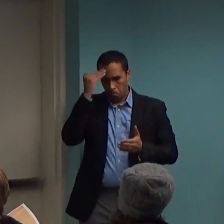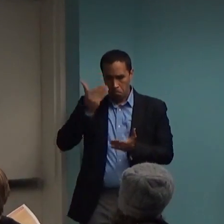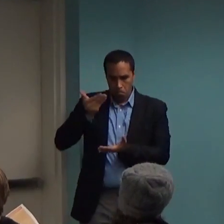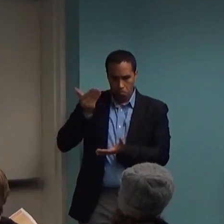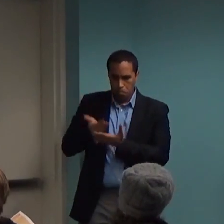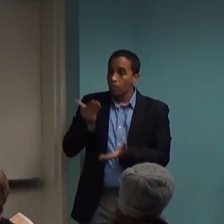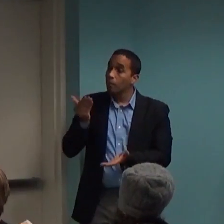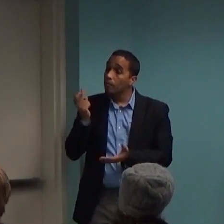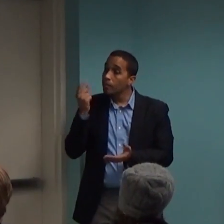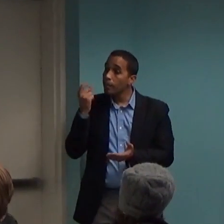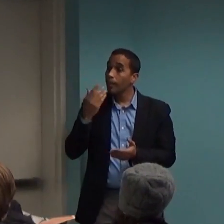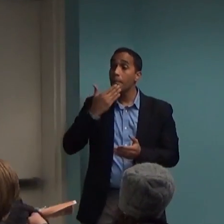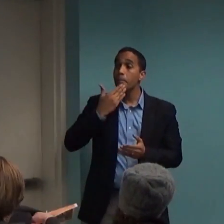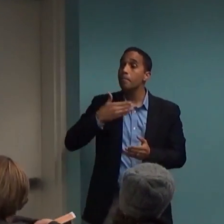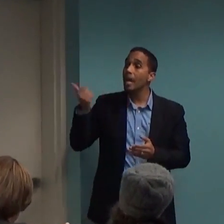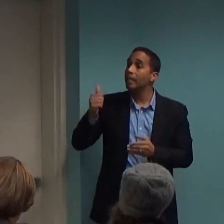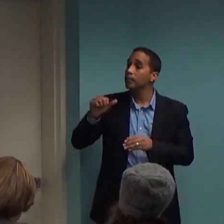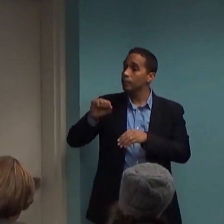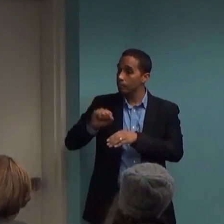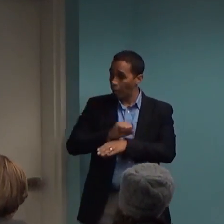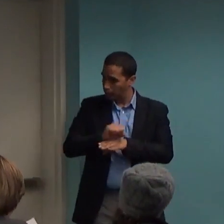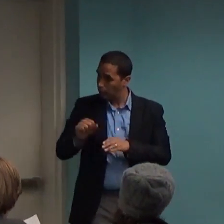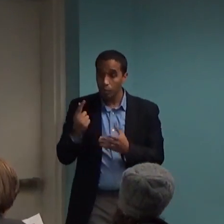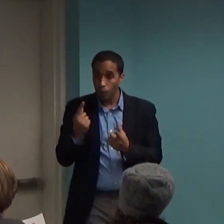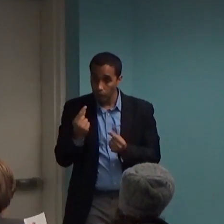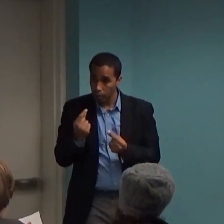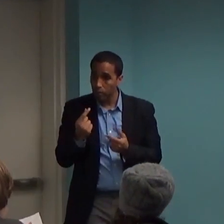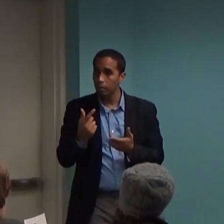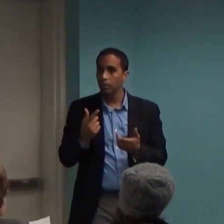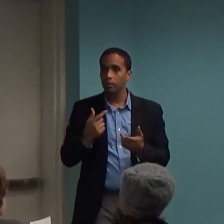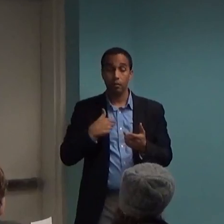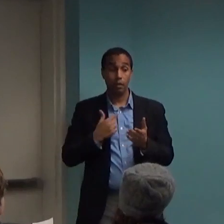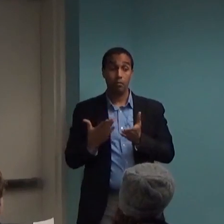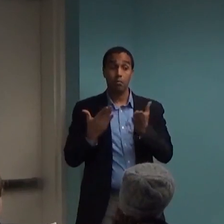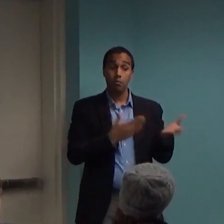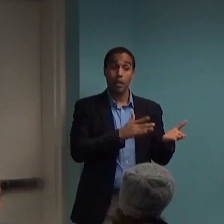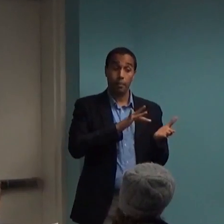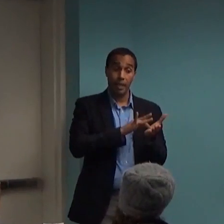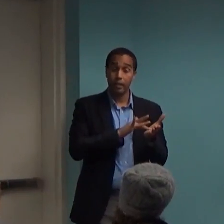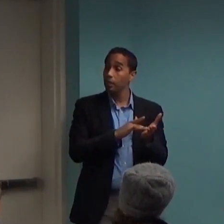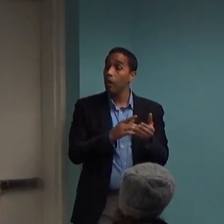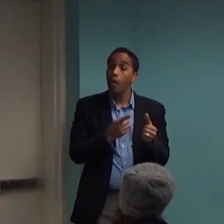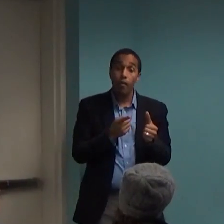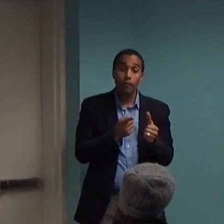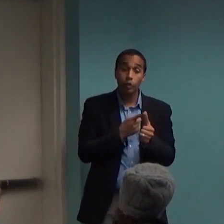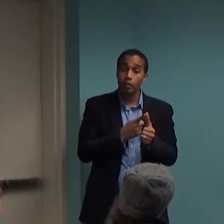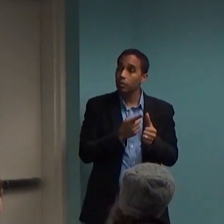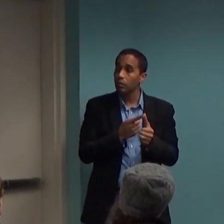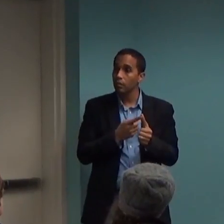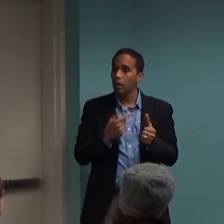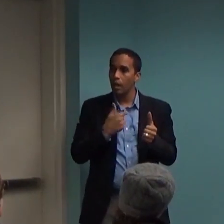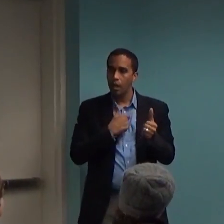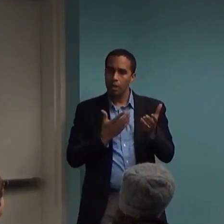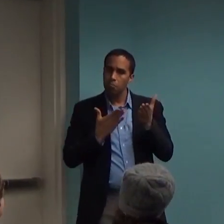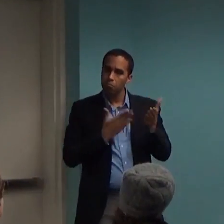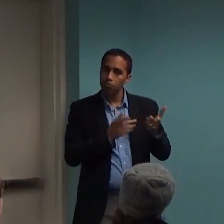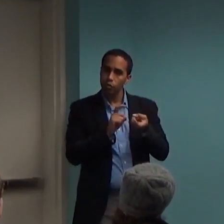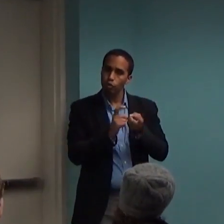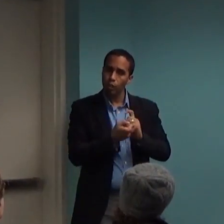to first recommend, before prescribing antihypertensive medication, is to prescribe changes in diet and exercise. So, medical